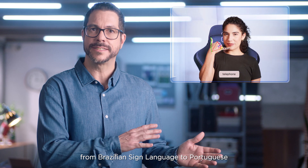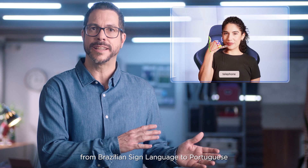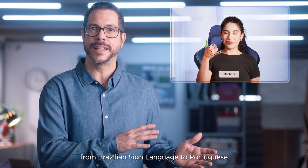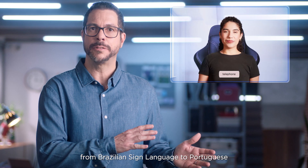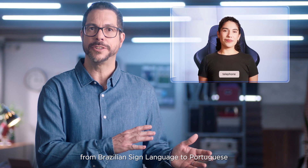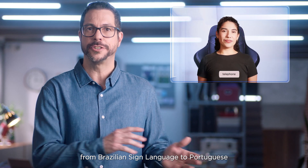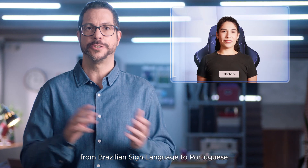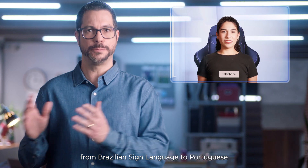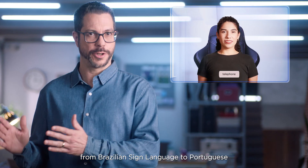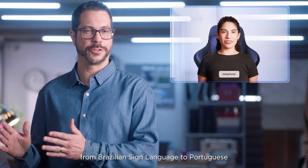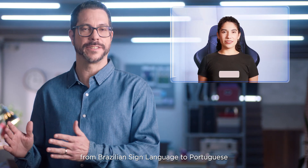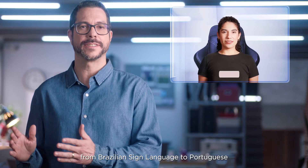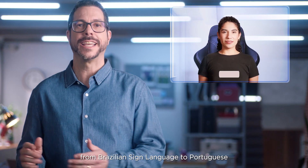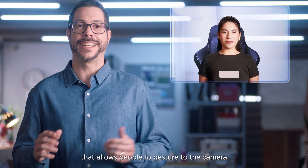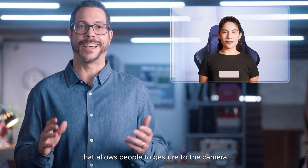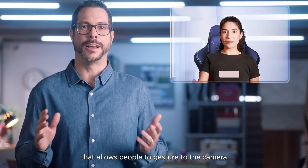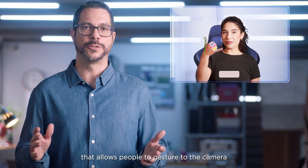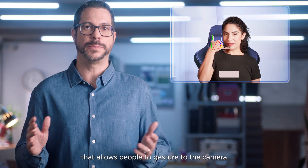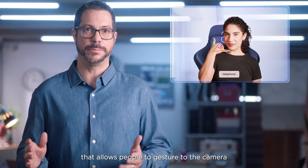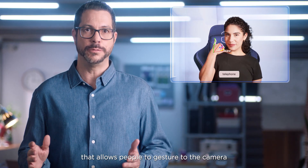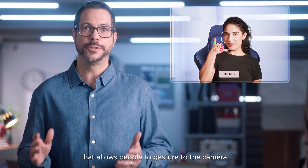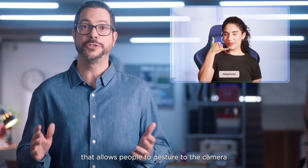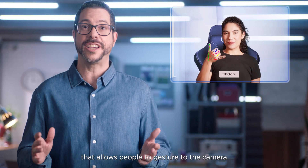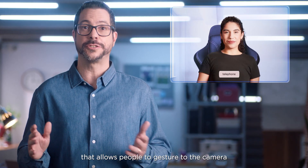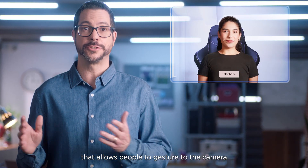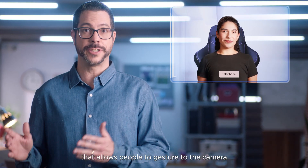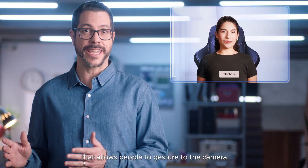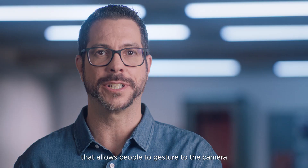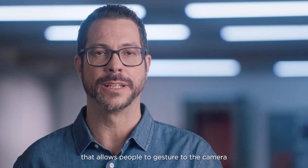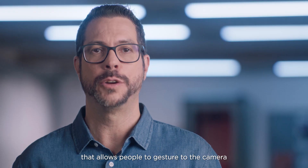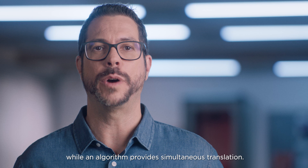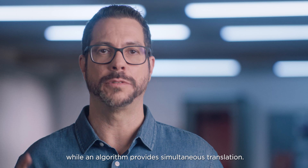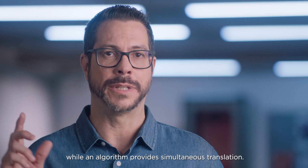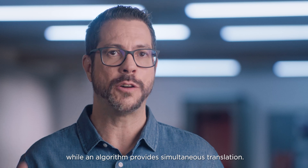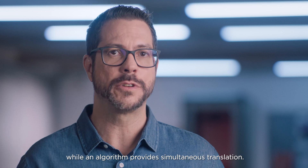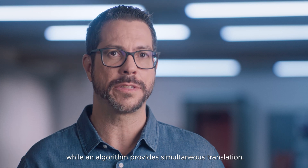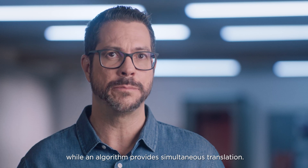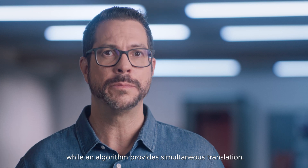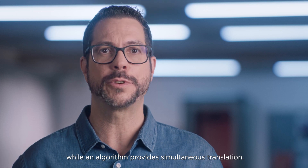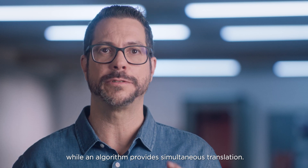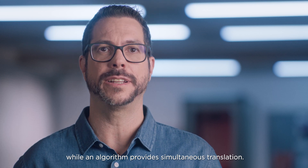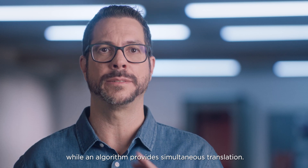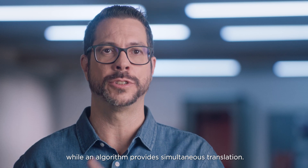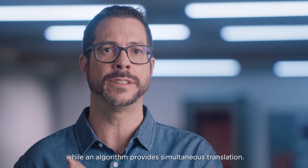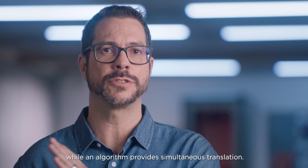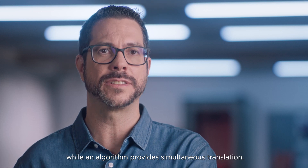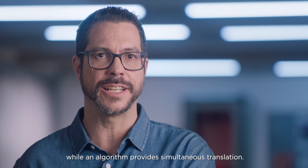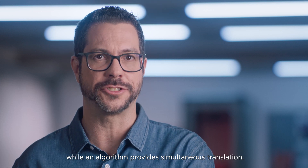sign language to Portuguese that allows people to gesture to the camera while an algorithm provides simultaneous translation